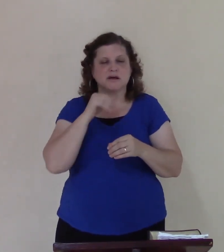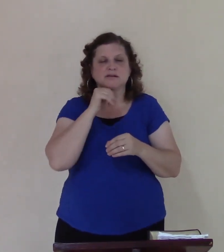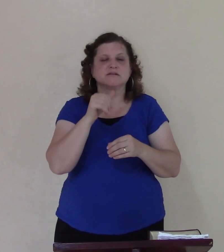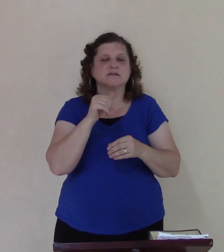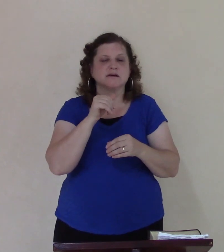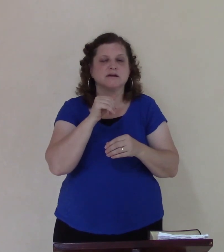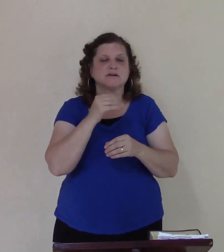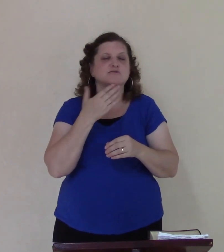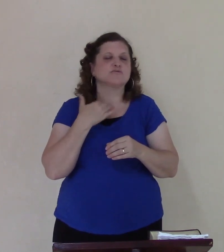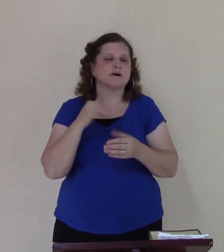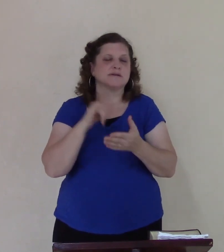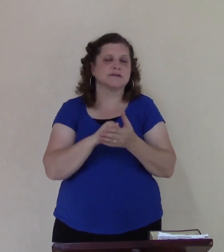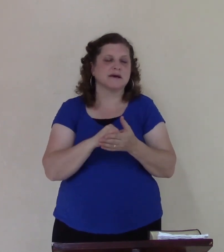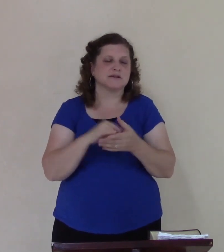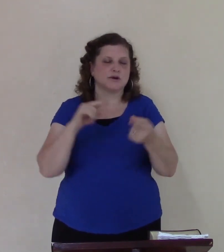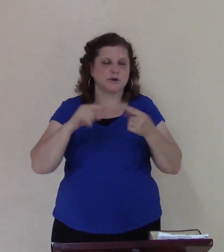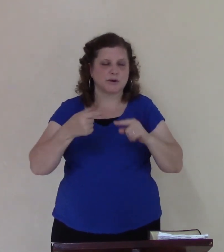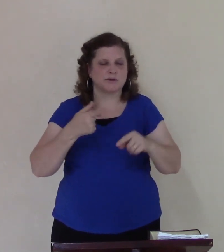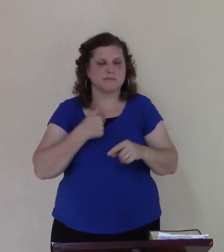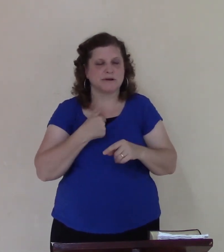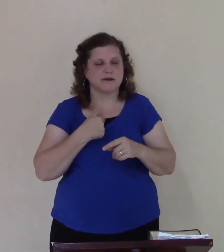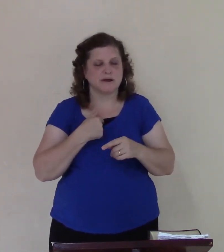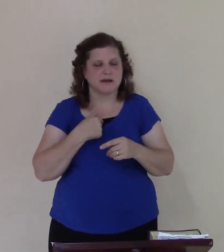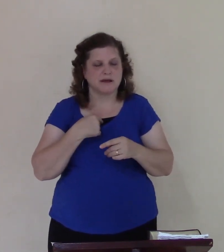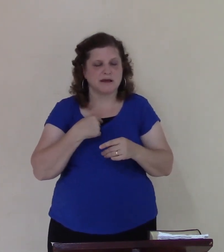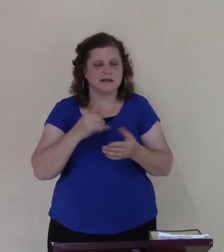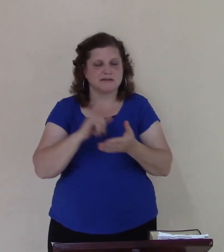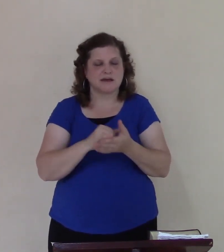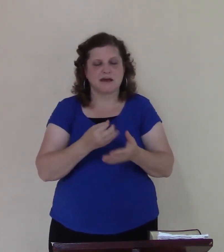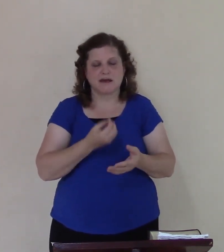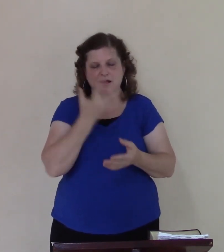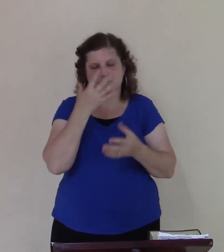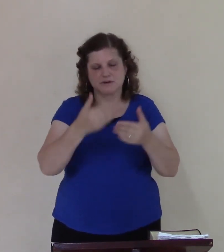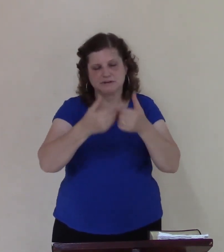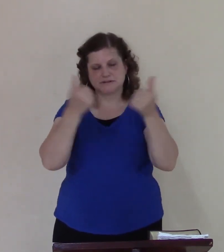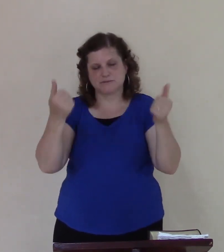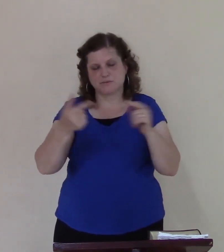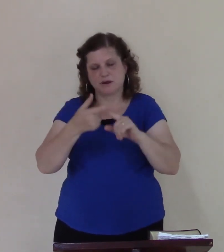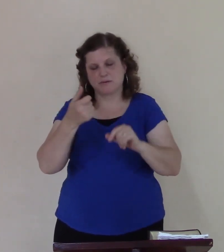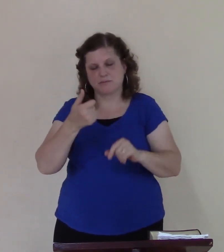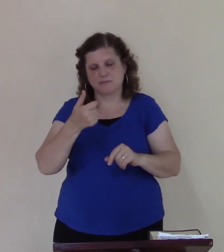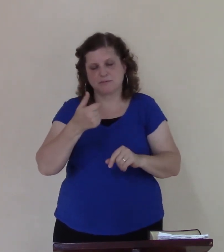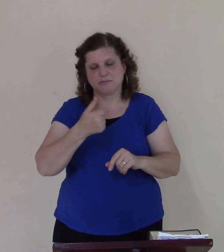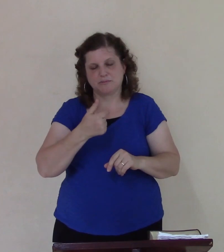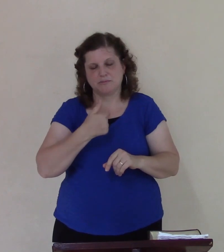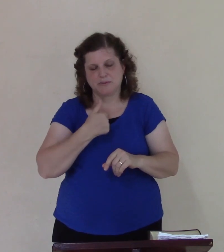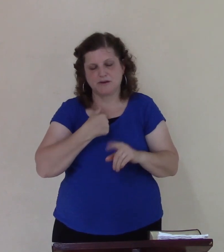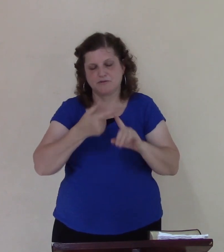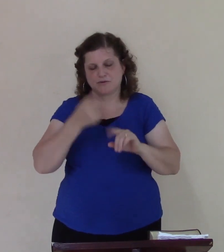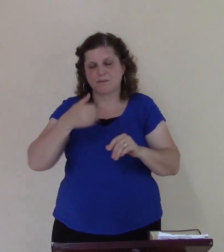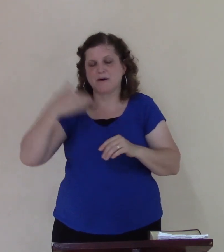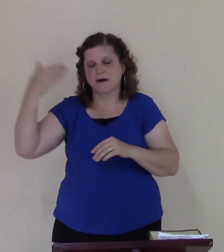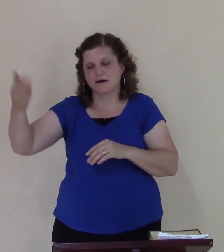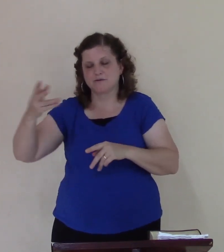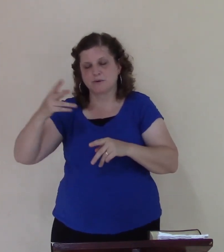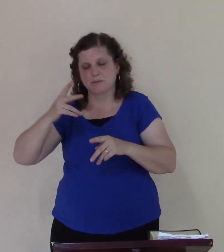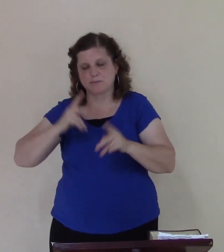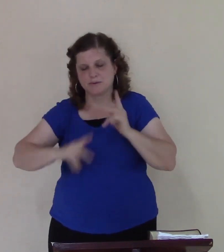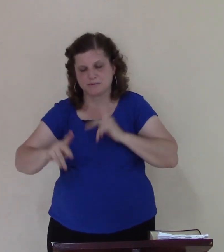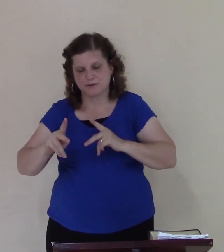you for that anger separates each of those others that can control them I don't want that but I don't want the lies of others